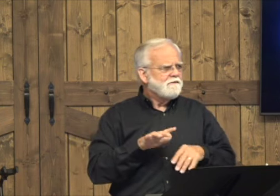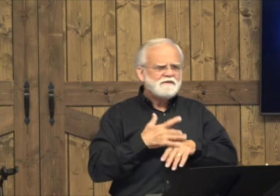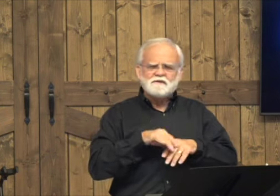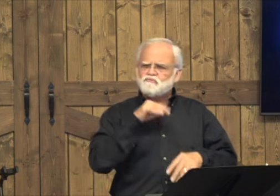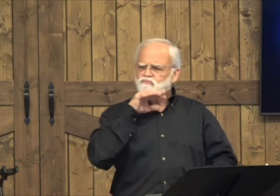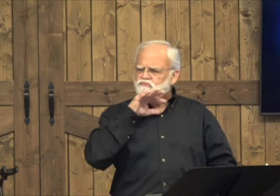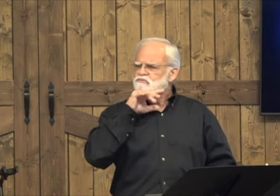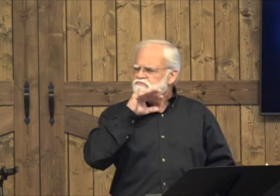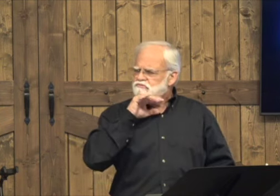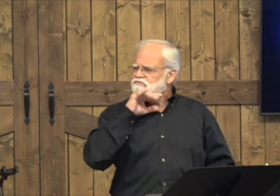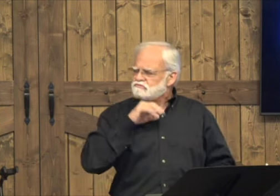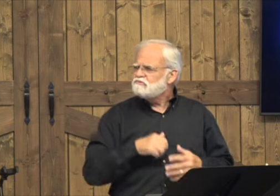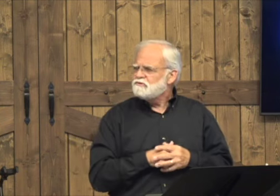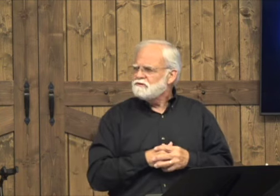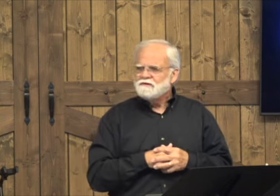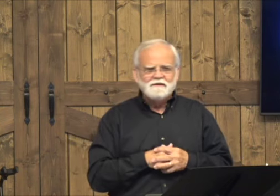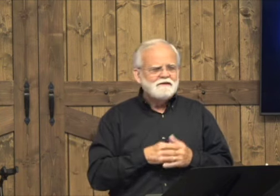walking. Their feet became dirty.